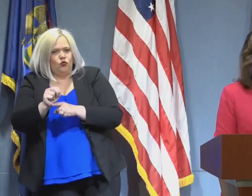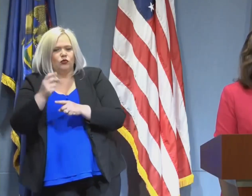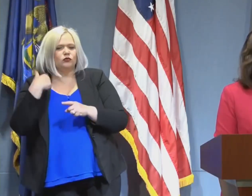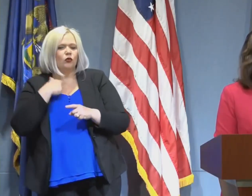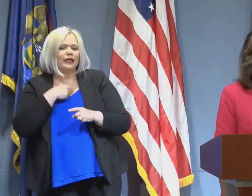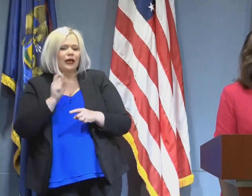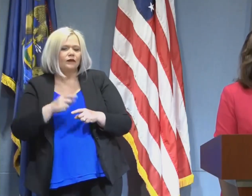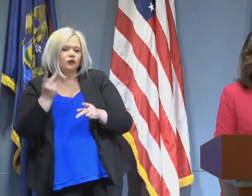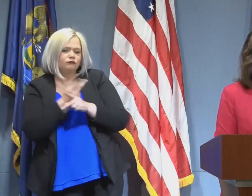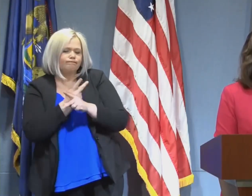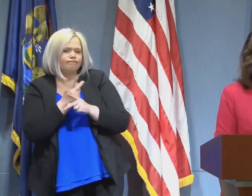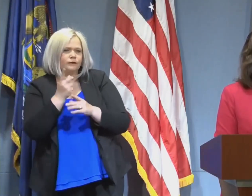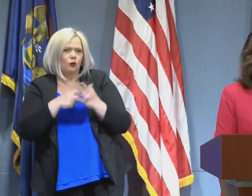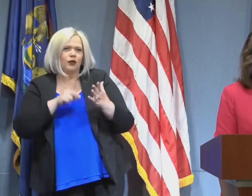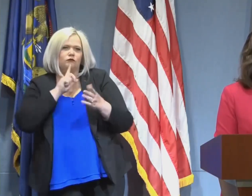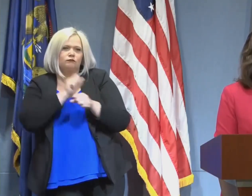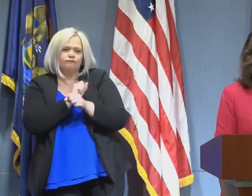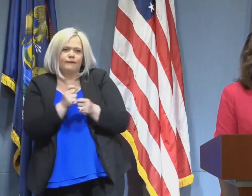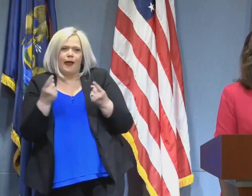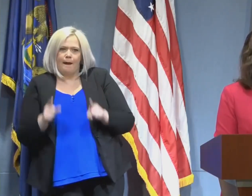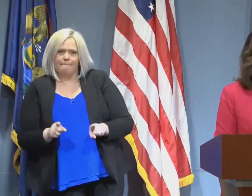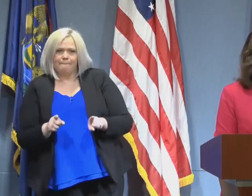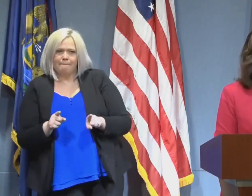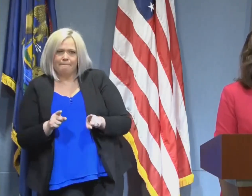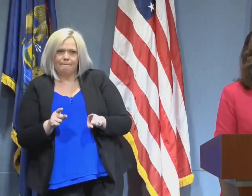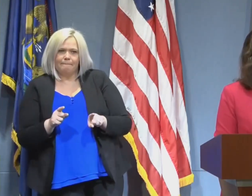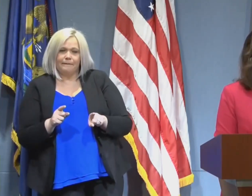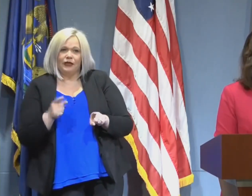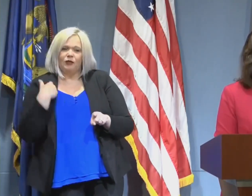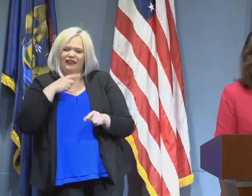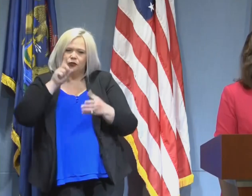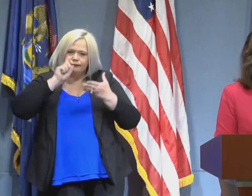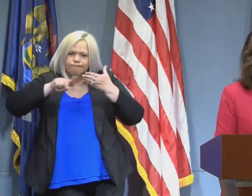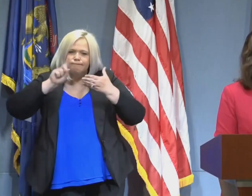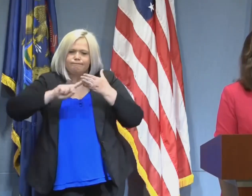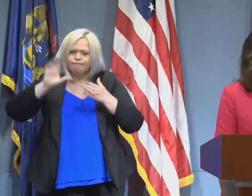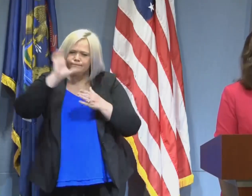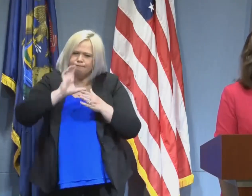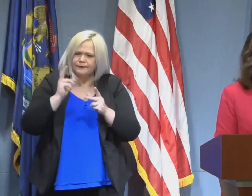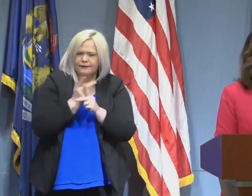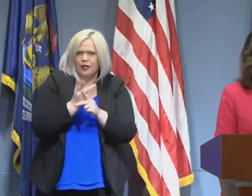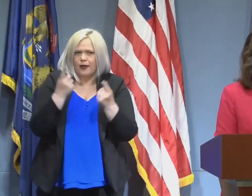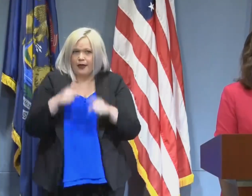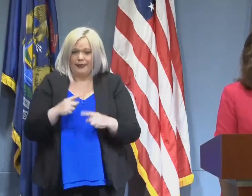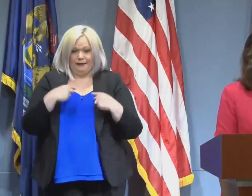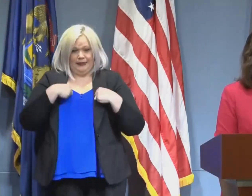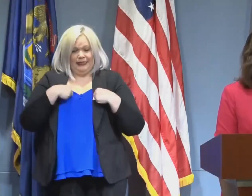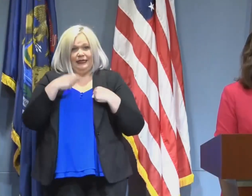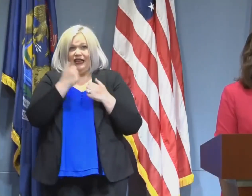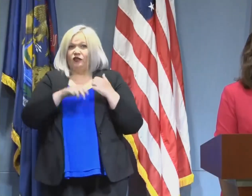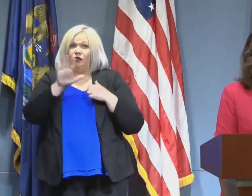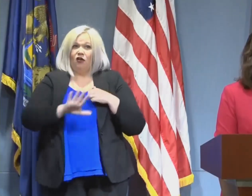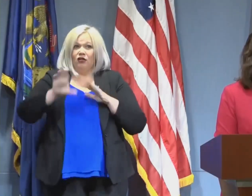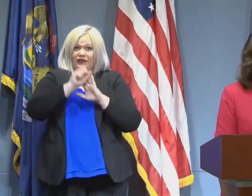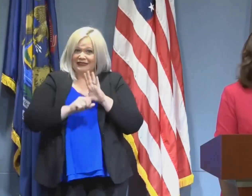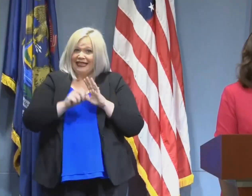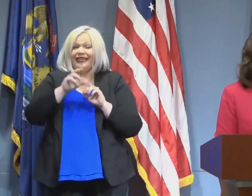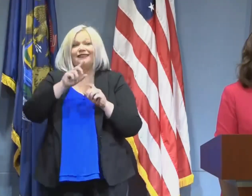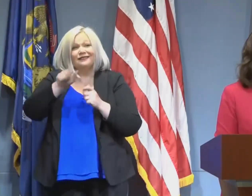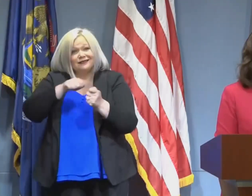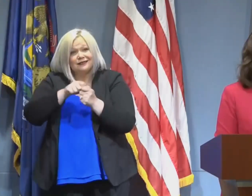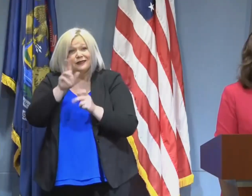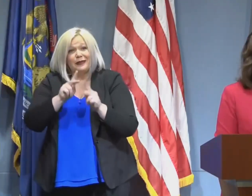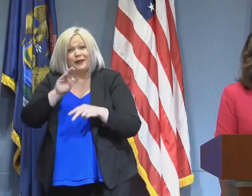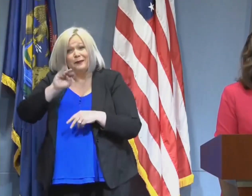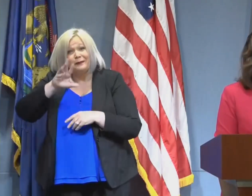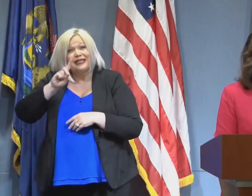and every one of us deserves to know what those facts are. Me and everyone who lives in Midland and everyone across our state deserves to know what